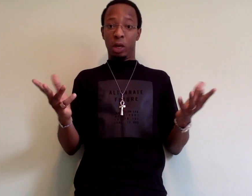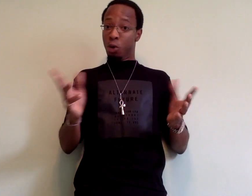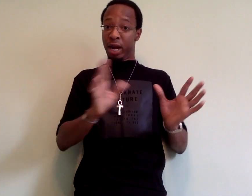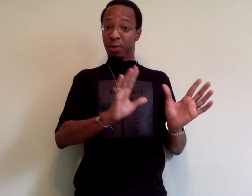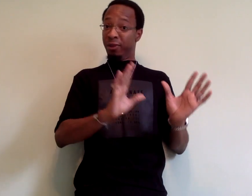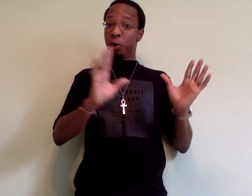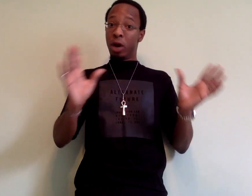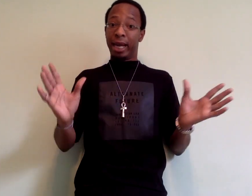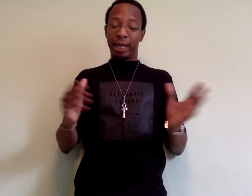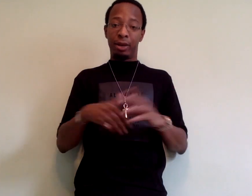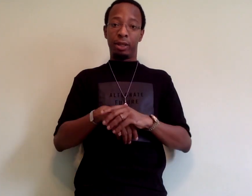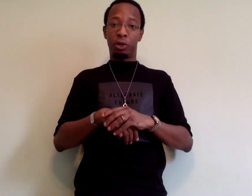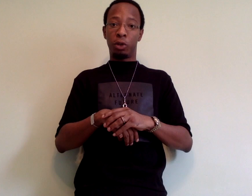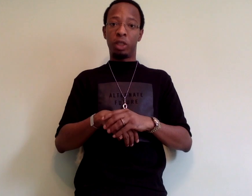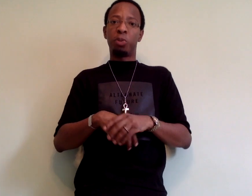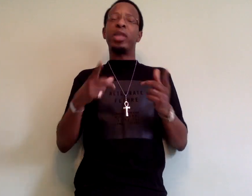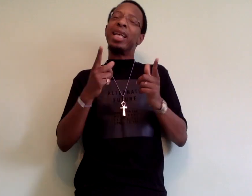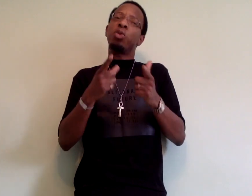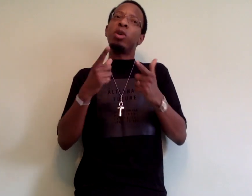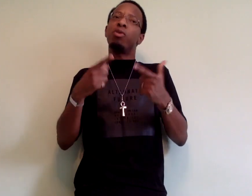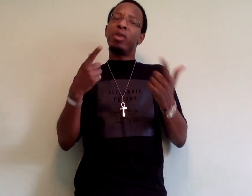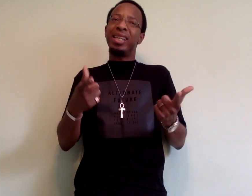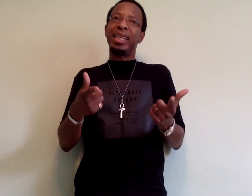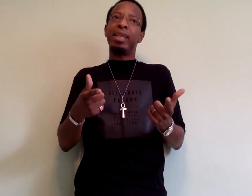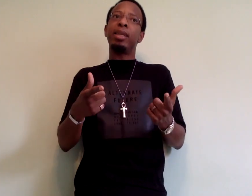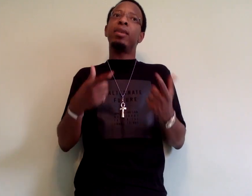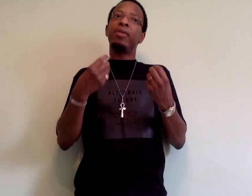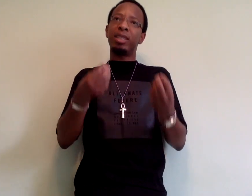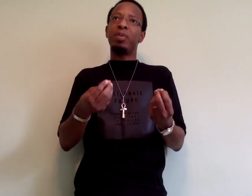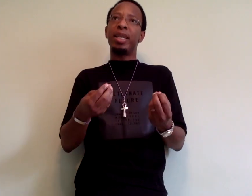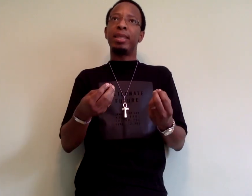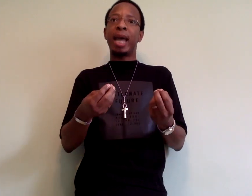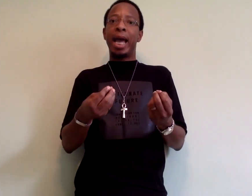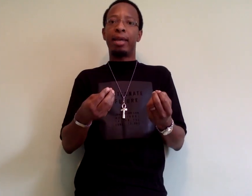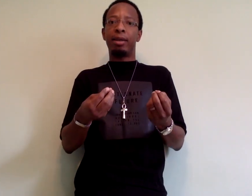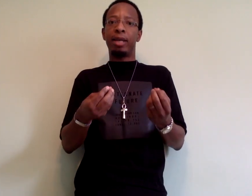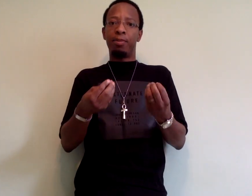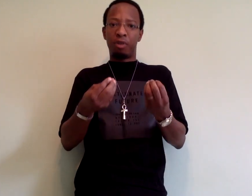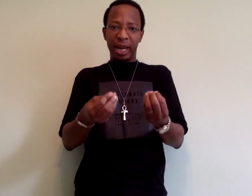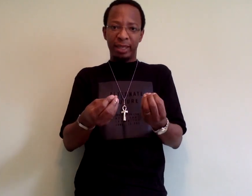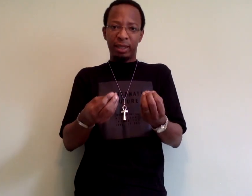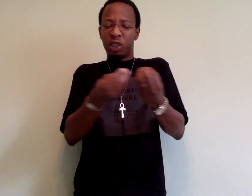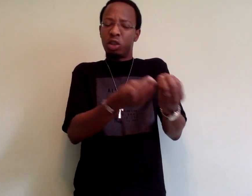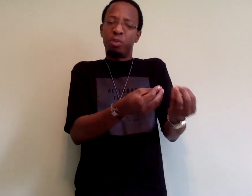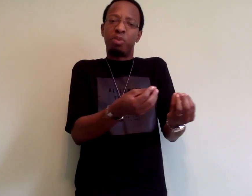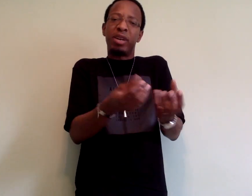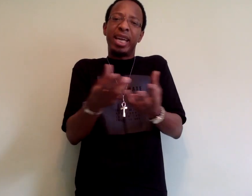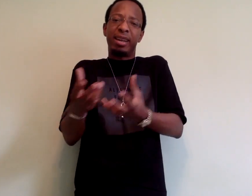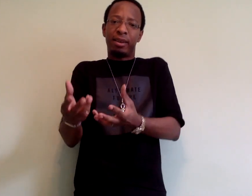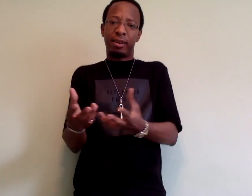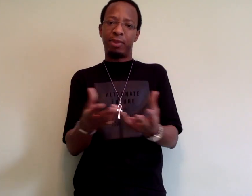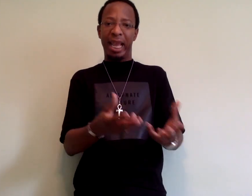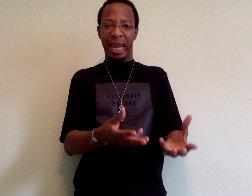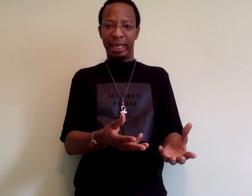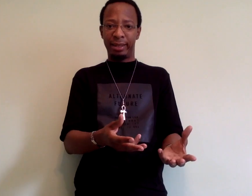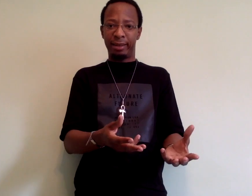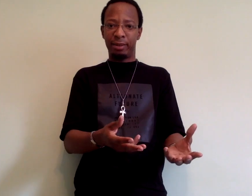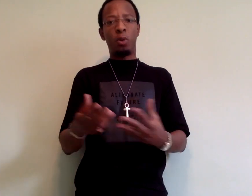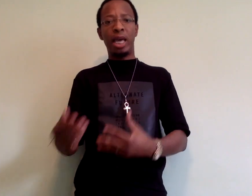already before I encountered those sources, but that's what really convinced me that I could embrace a certain brand of black nationalism without